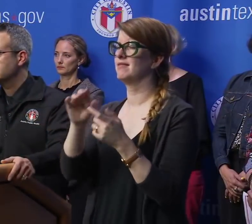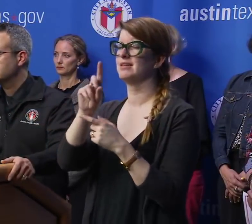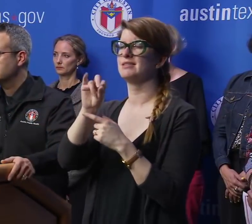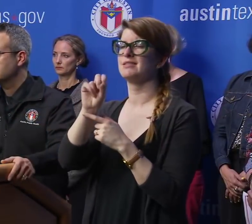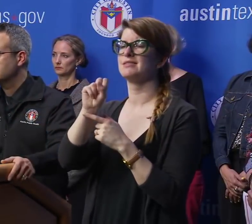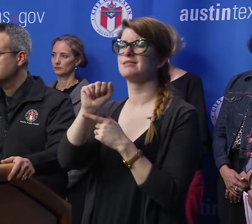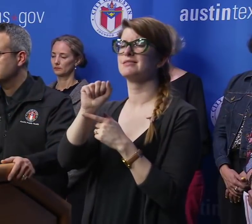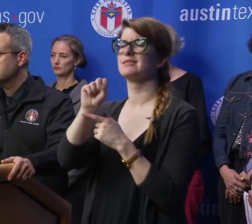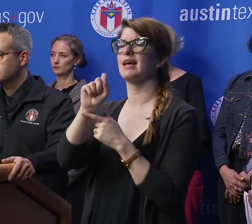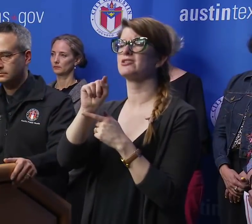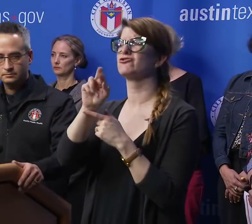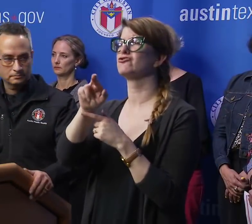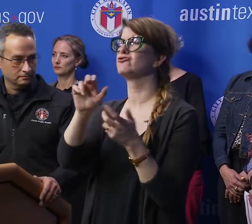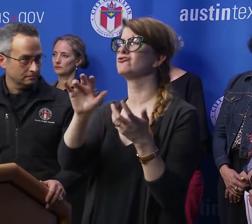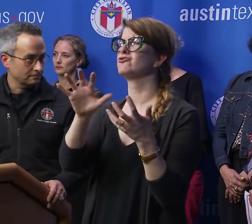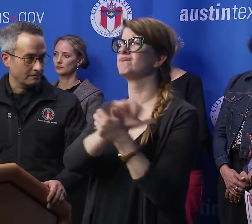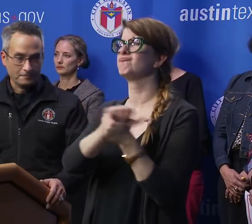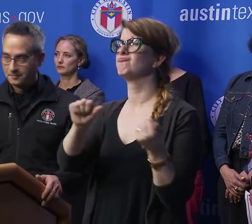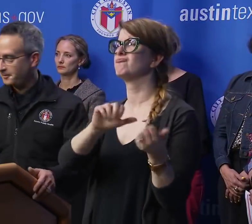and a health emergency.